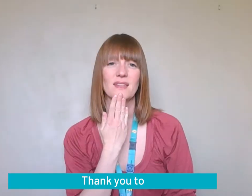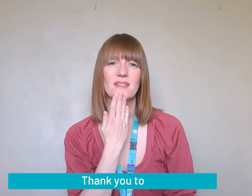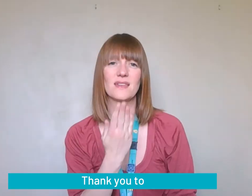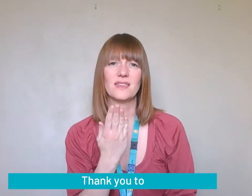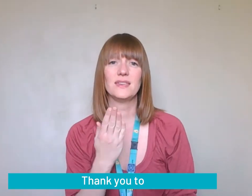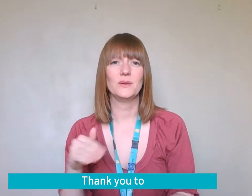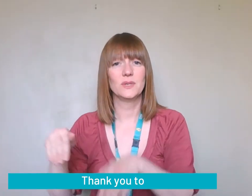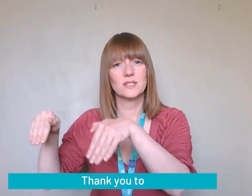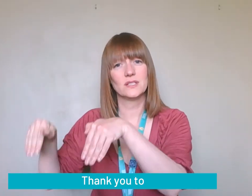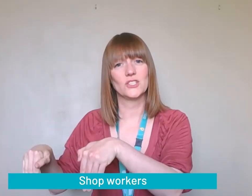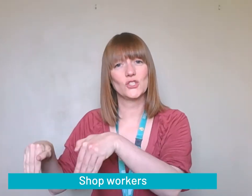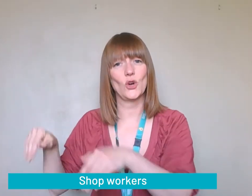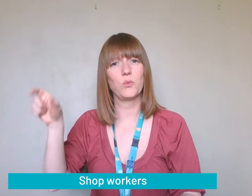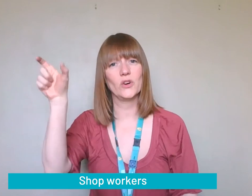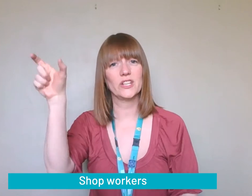Thank you to shop workers.